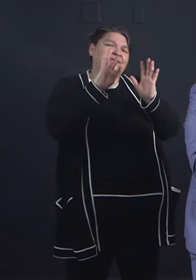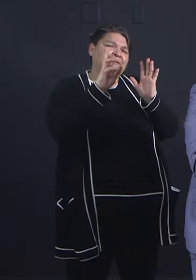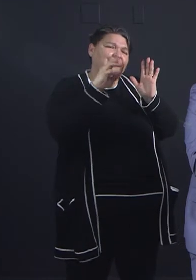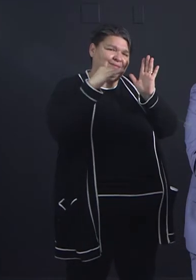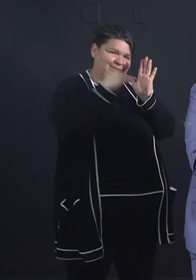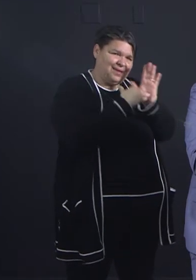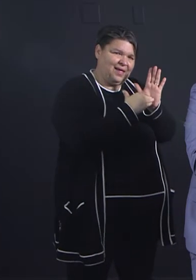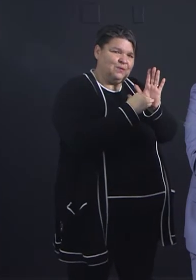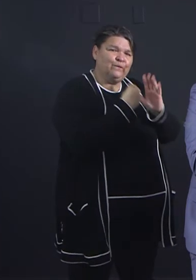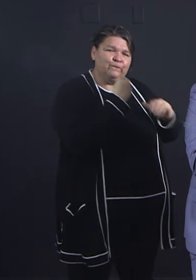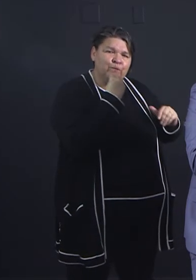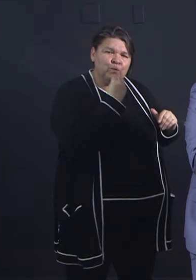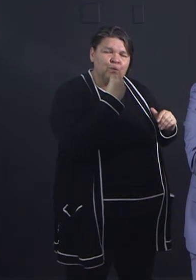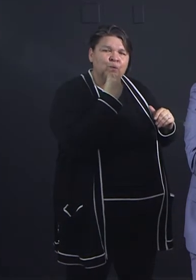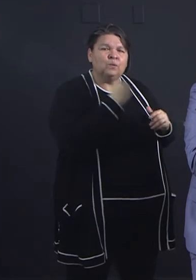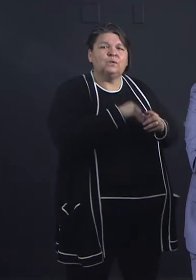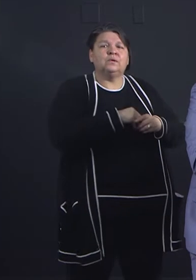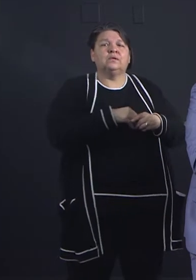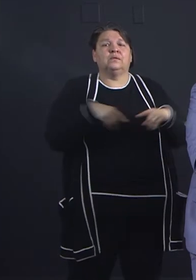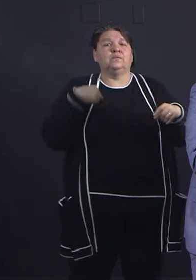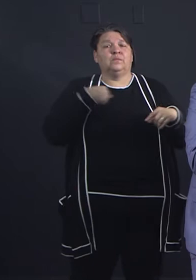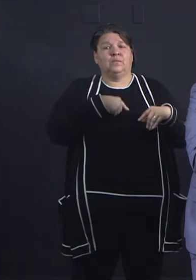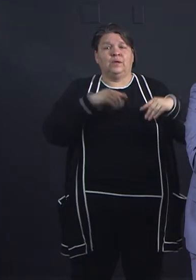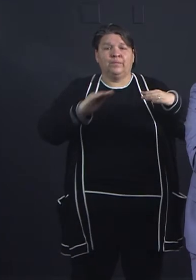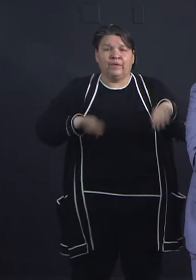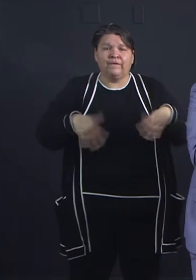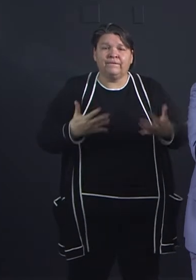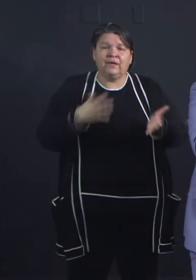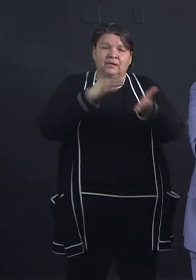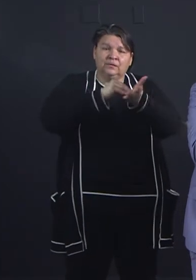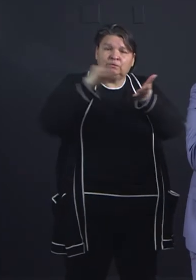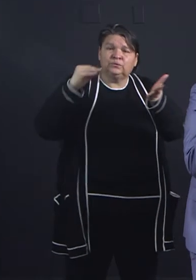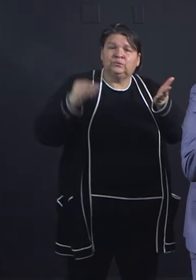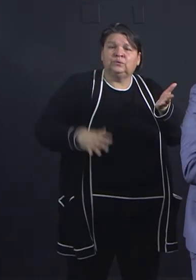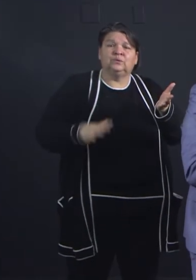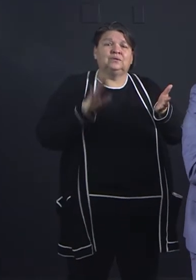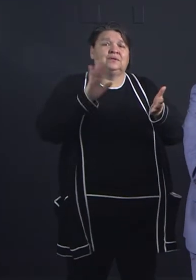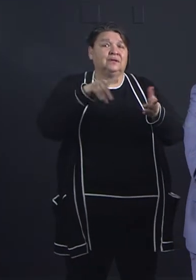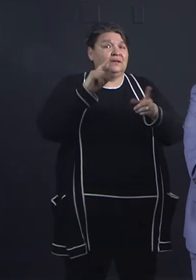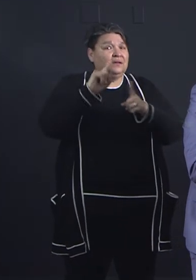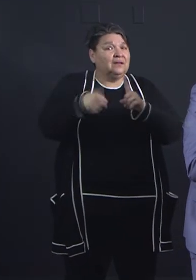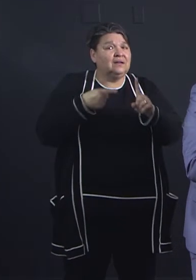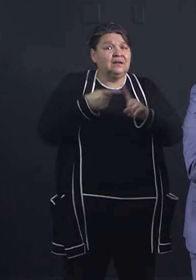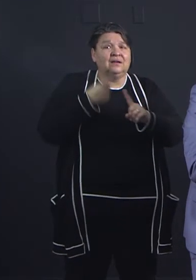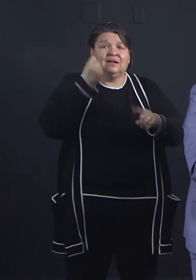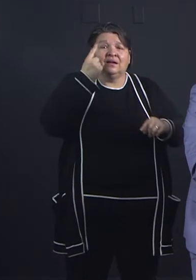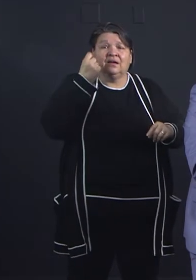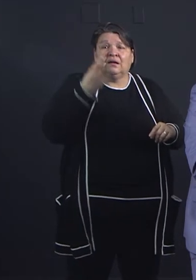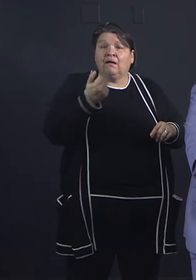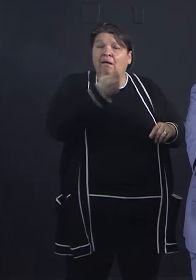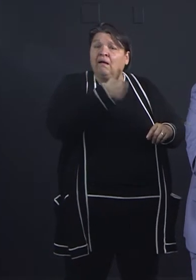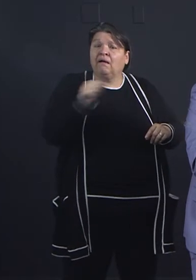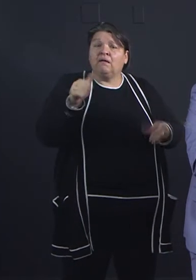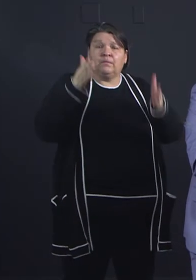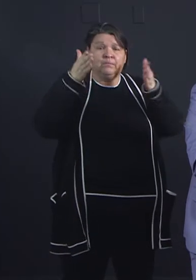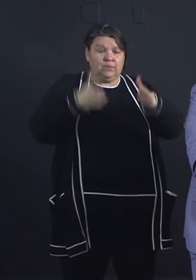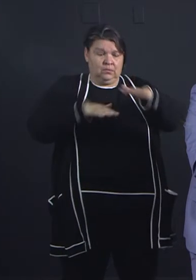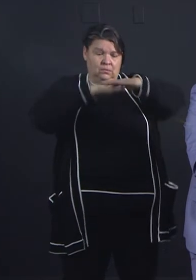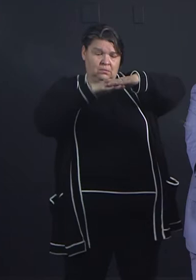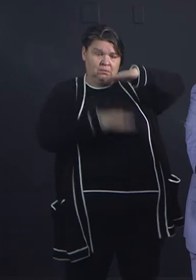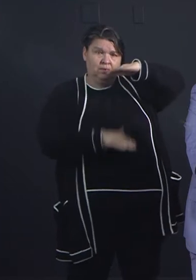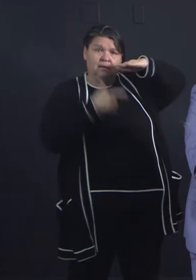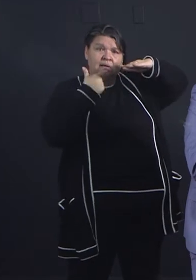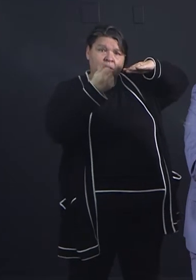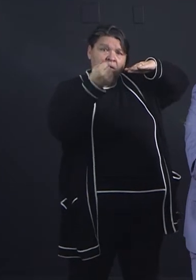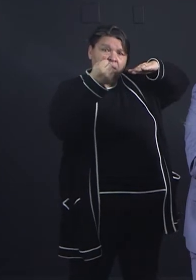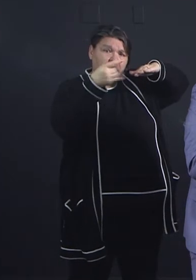feeding students, not only students, any individual 18 years or younger, irrespective of whether they qualify for free and